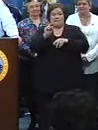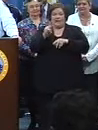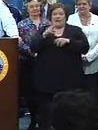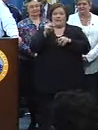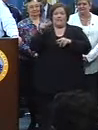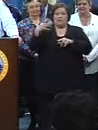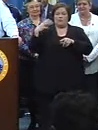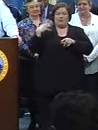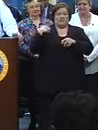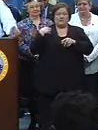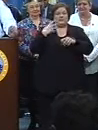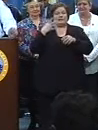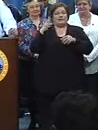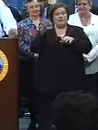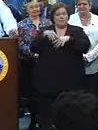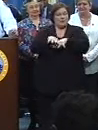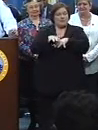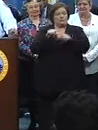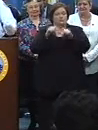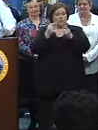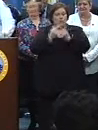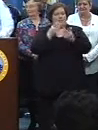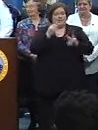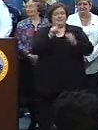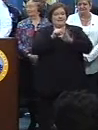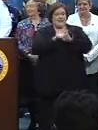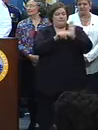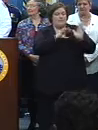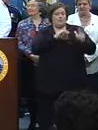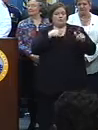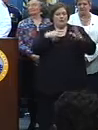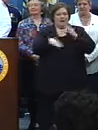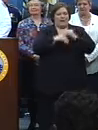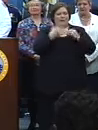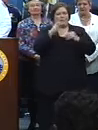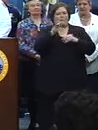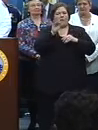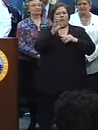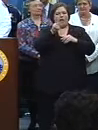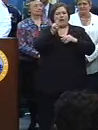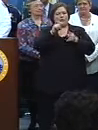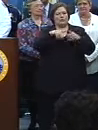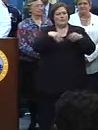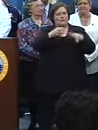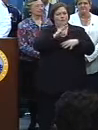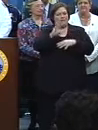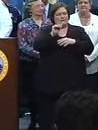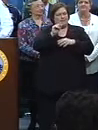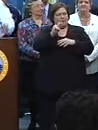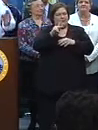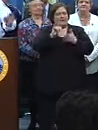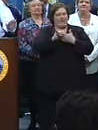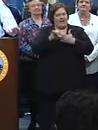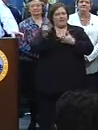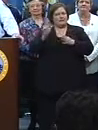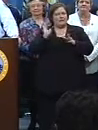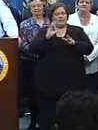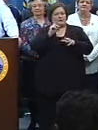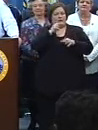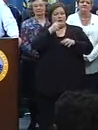captains and their teams and the Louisiana State Police, we were able to add the three blocks this year to give the West Bank crews that traditionally take the De Gaulle route